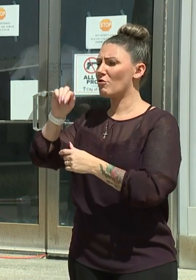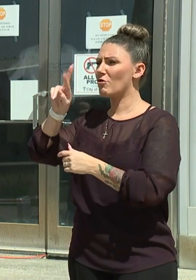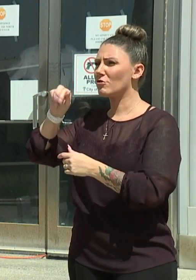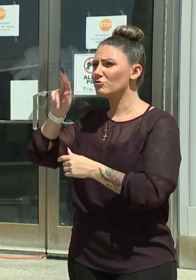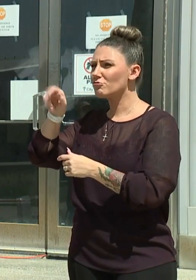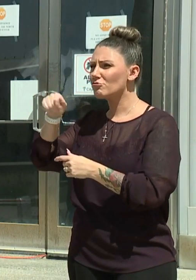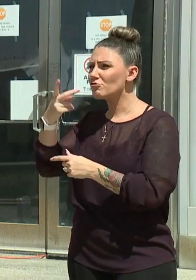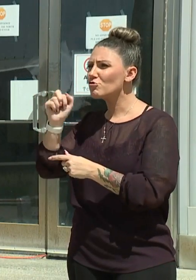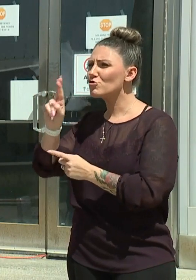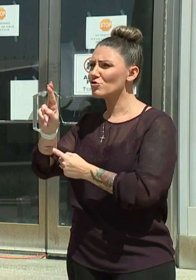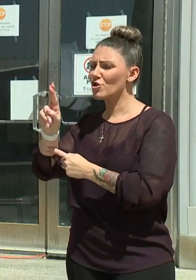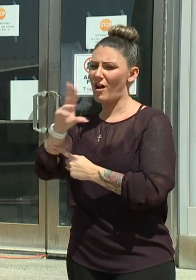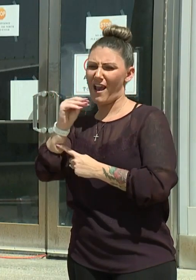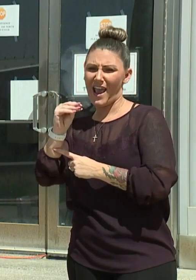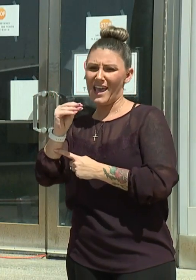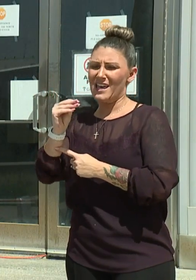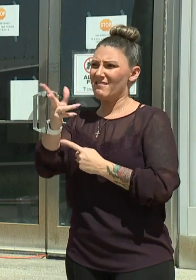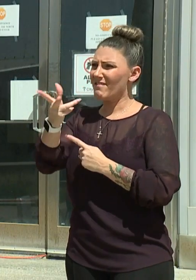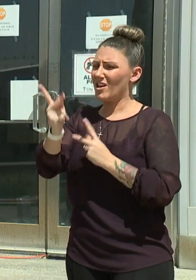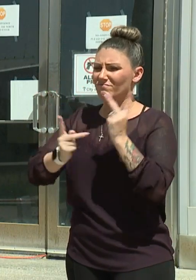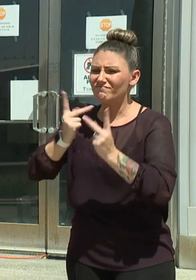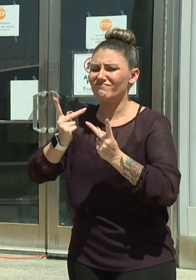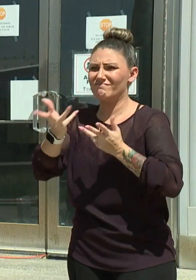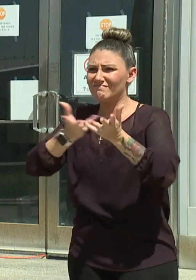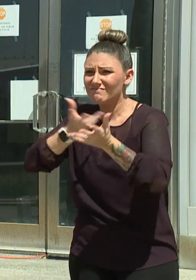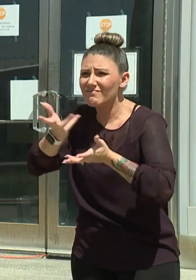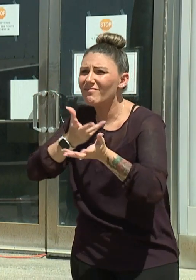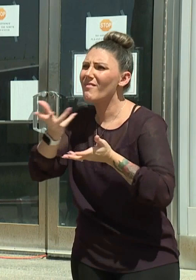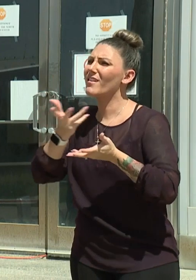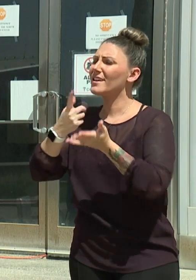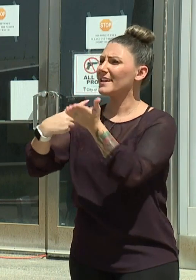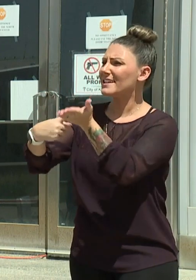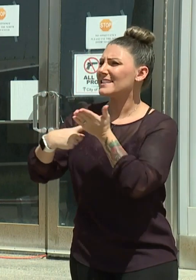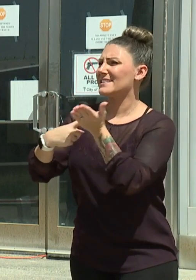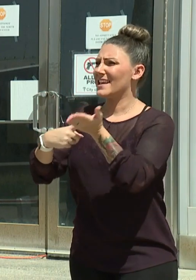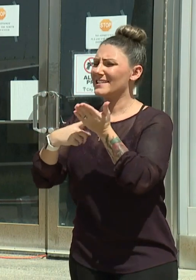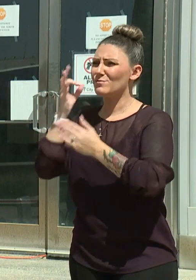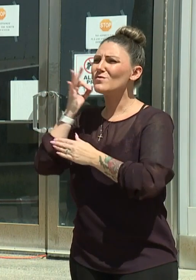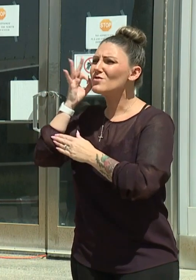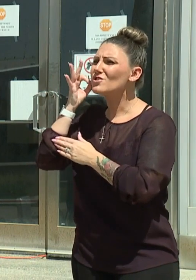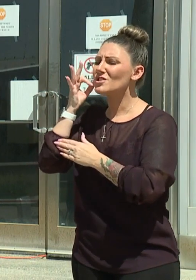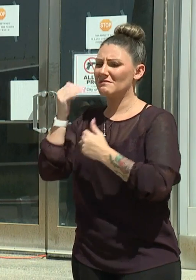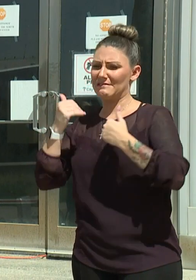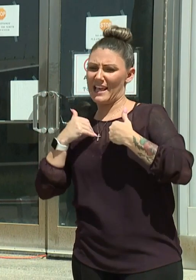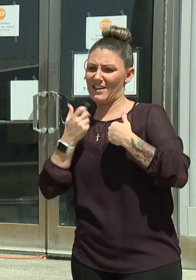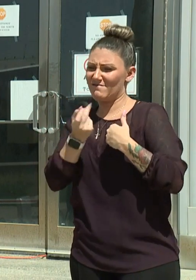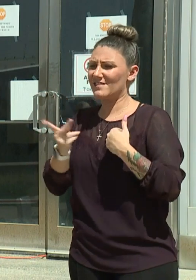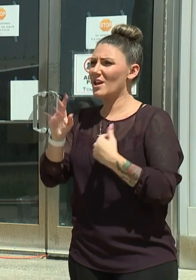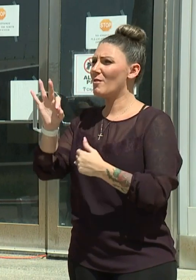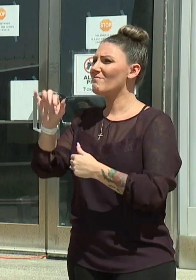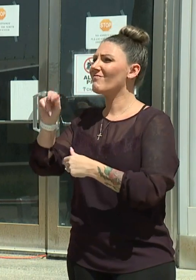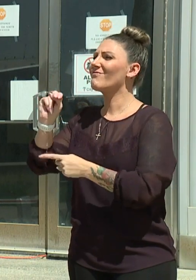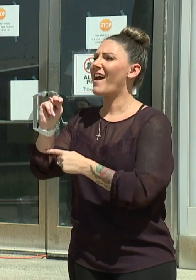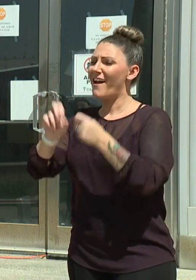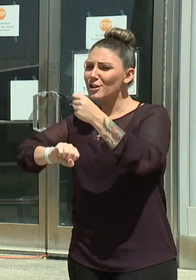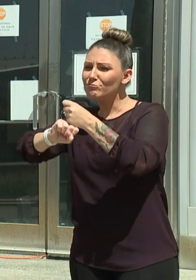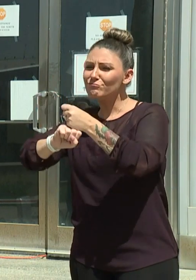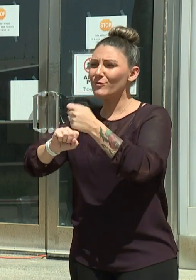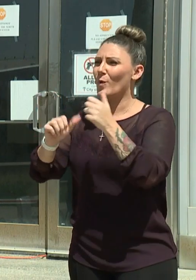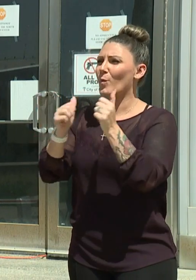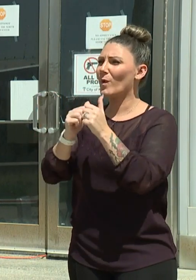with the National Football League and experts, in discussing the ability to have some fan experience at Arrowhead Stadium.